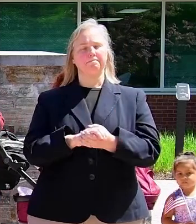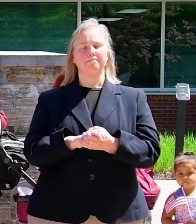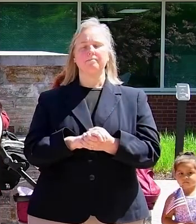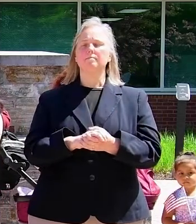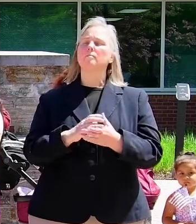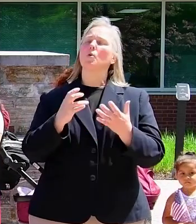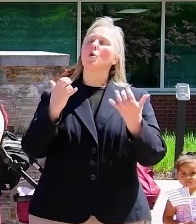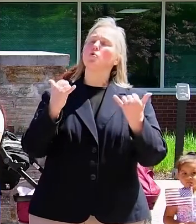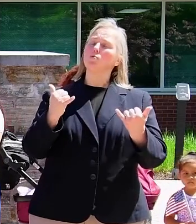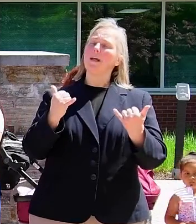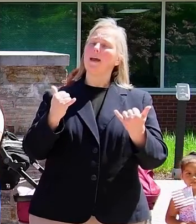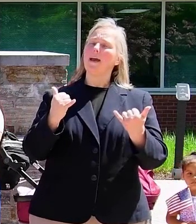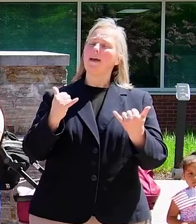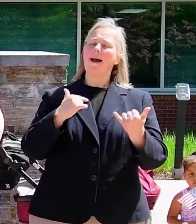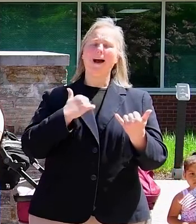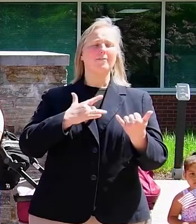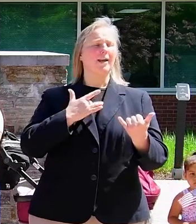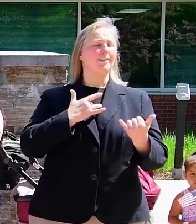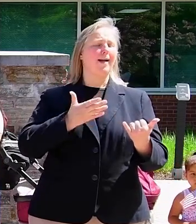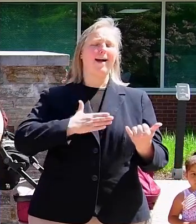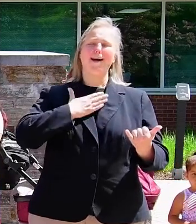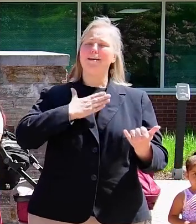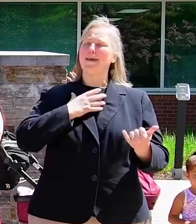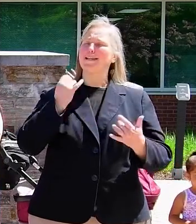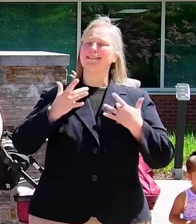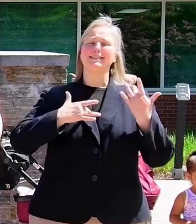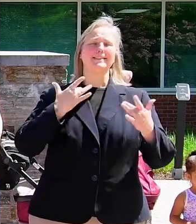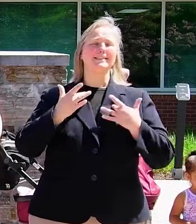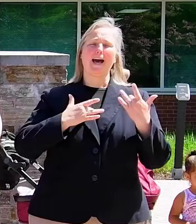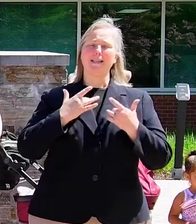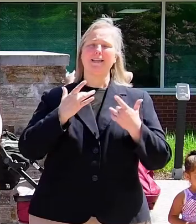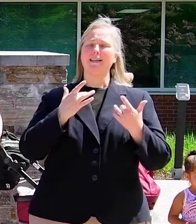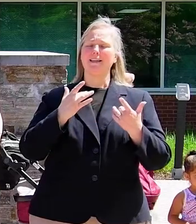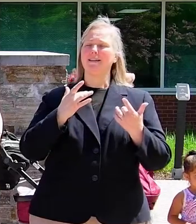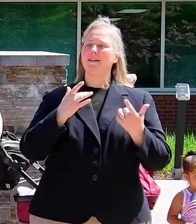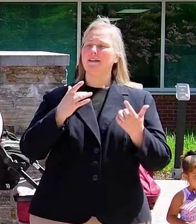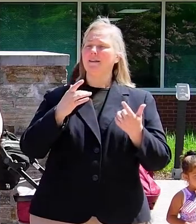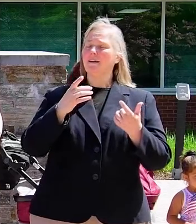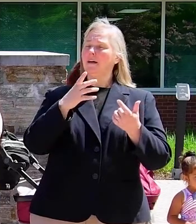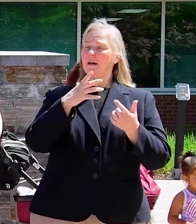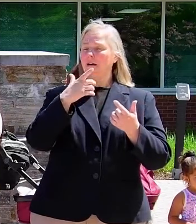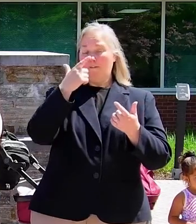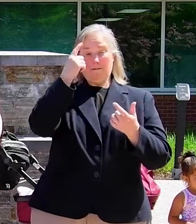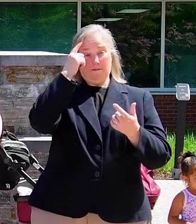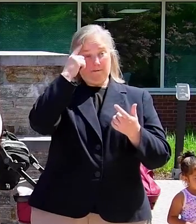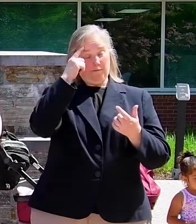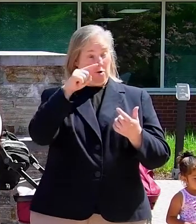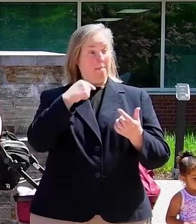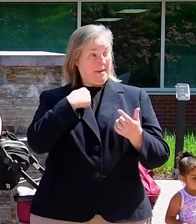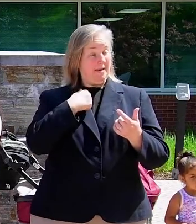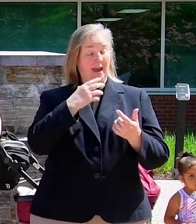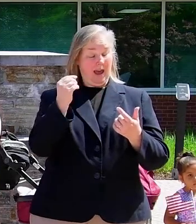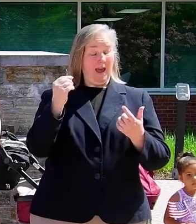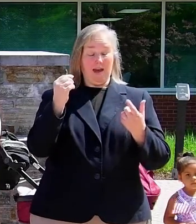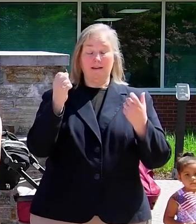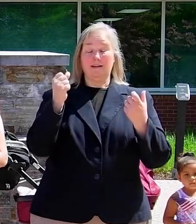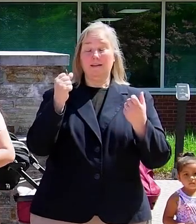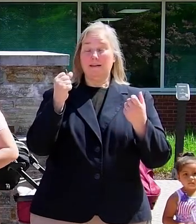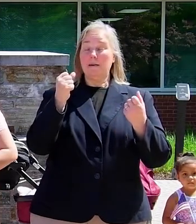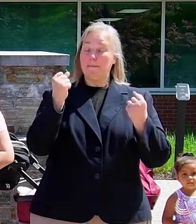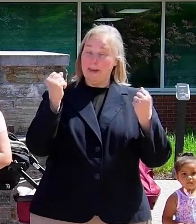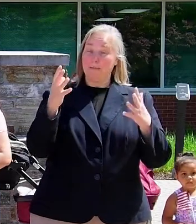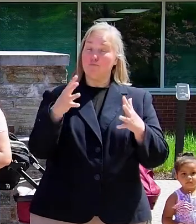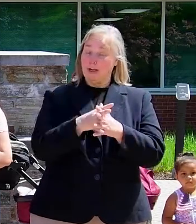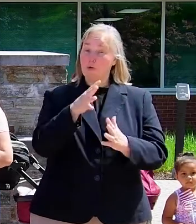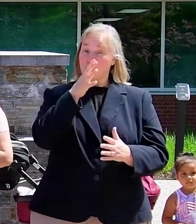Today, I feel happy and excited to the budget pass for me and many pregnant women to be able to get attention